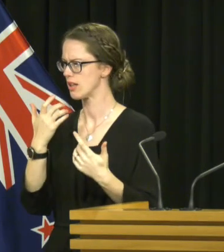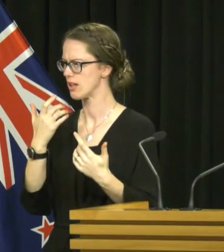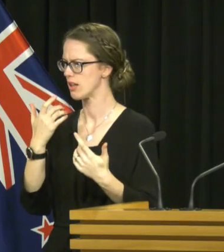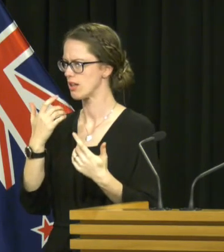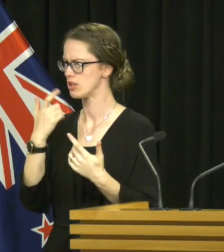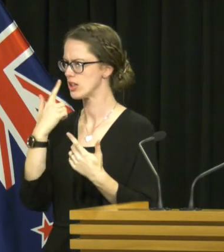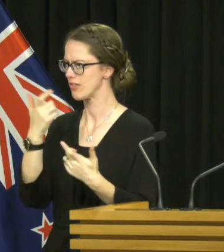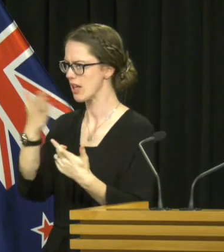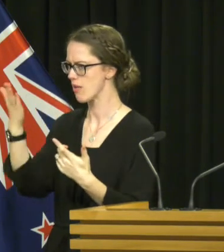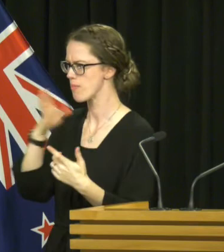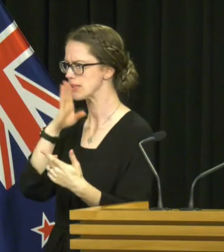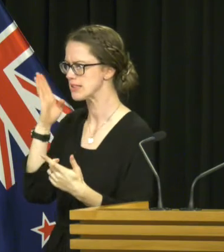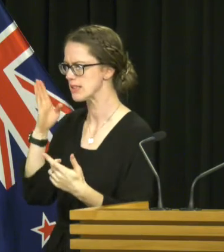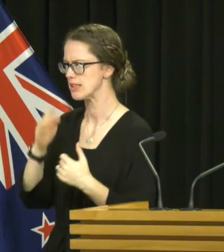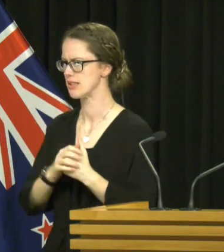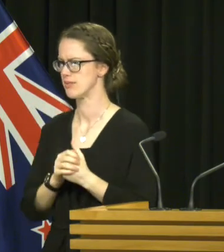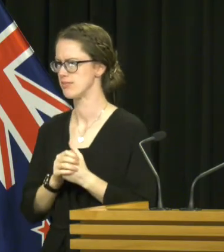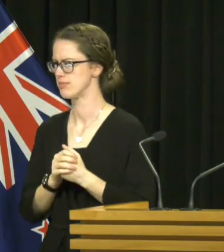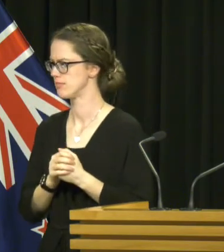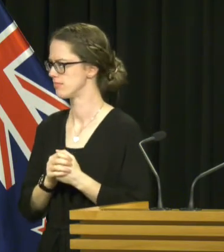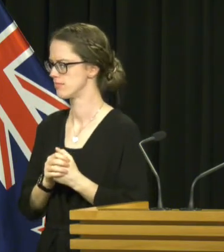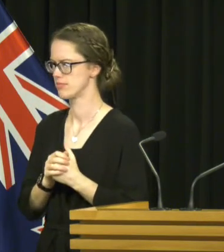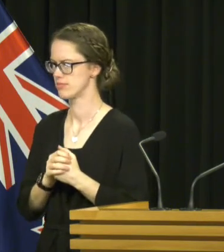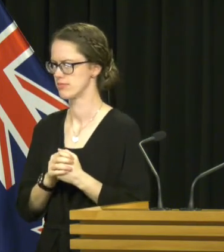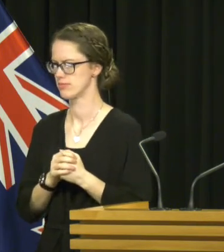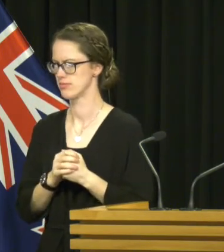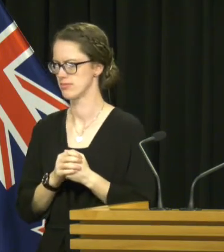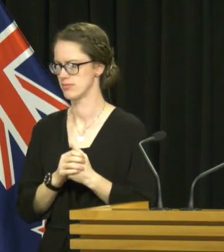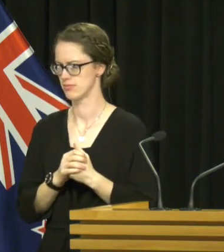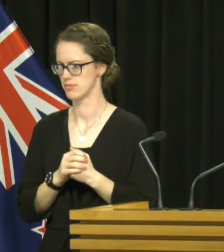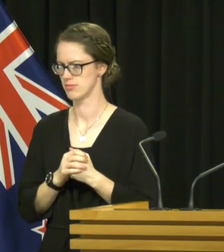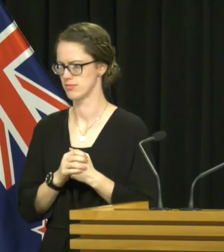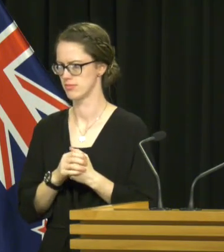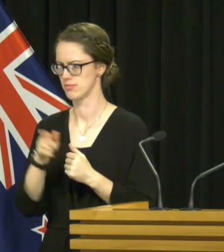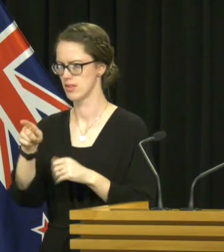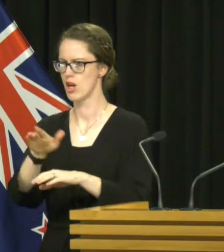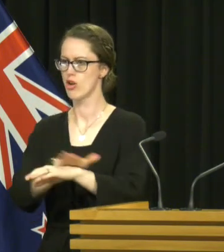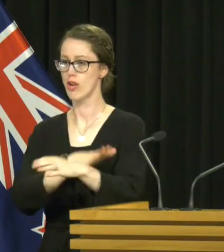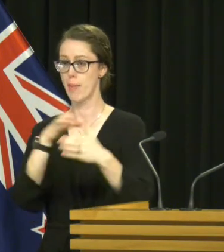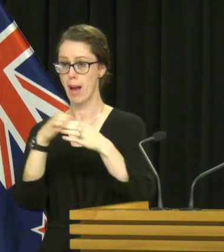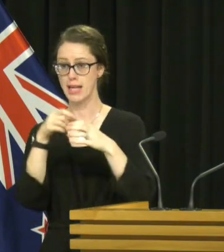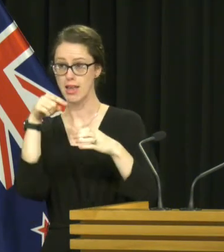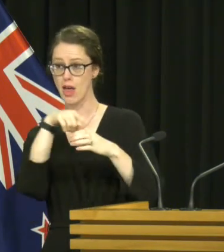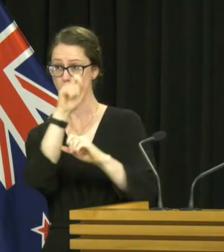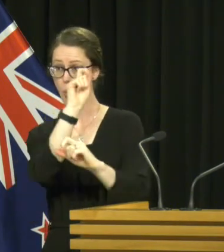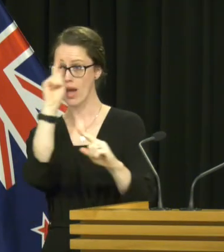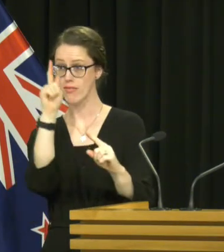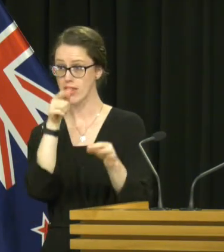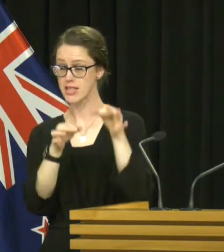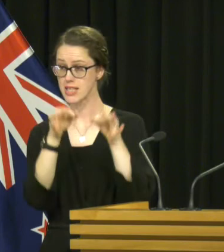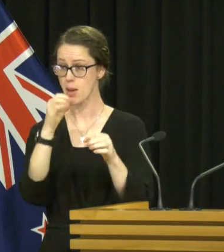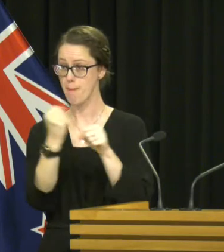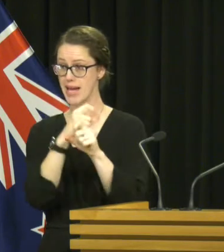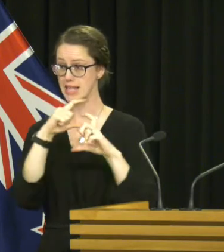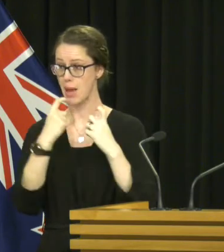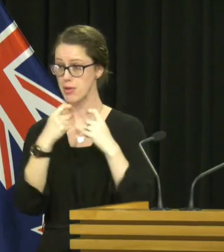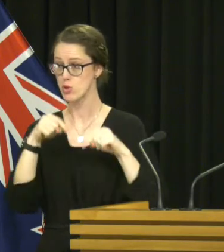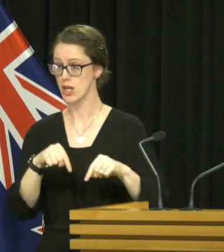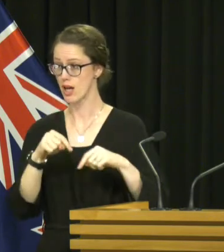me, Harry, if there's anyone that I've missed. No. I've missed. I've missed. Okay. Have the Green Party been made aware of their decision made in Canada?